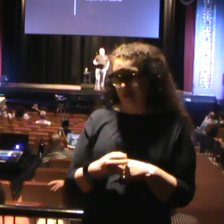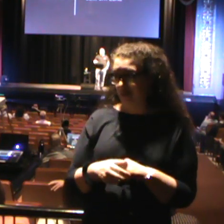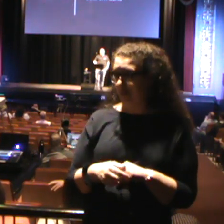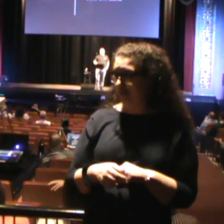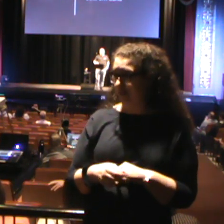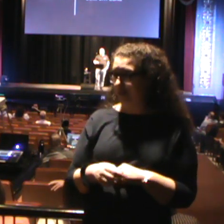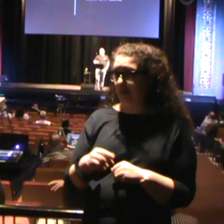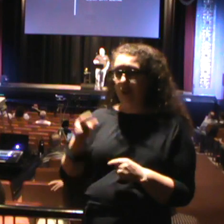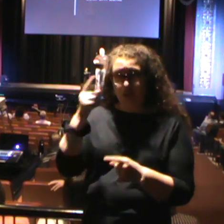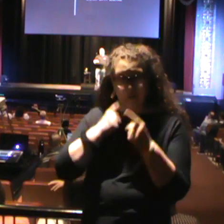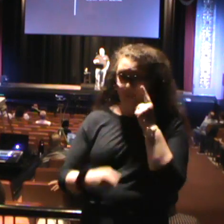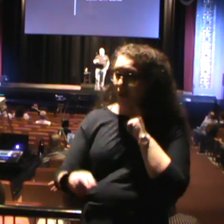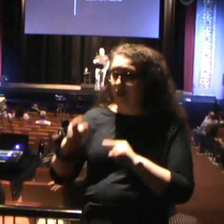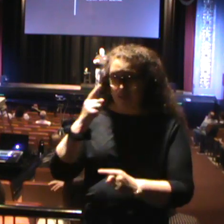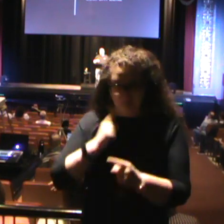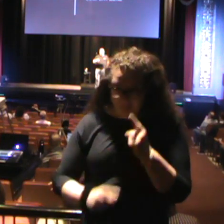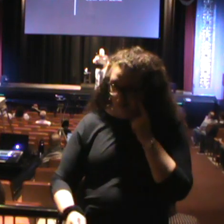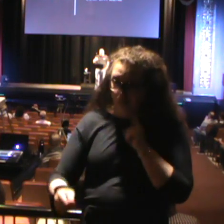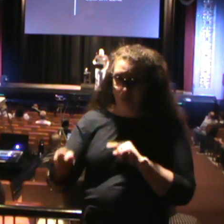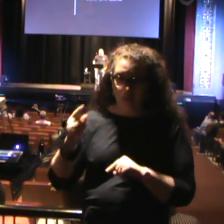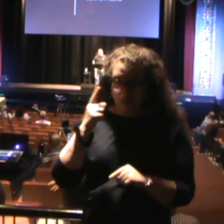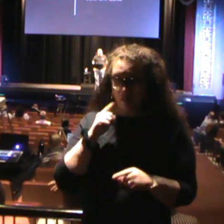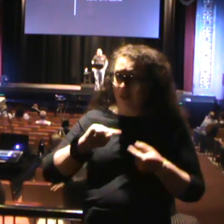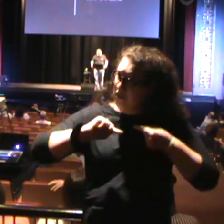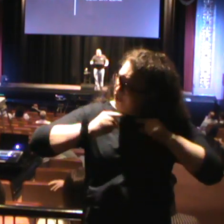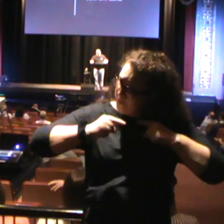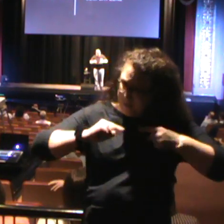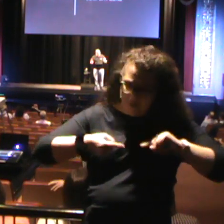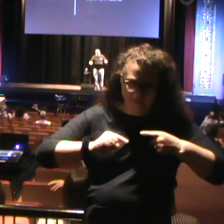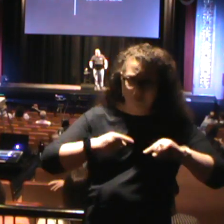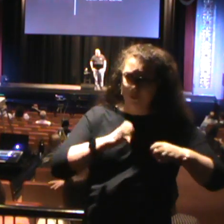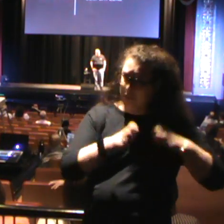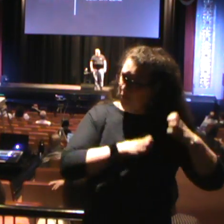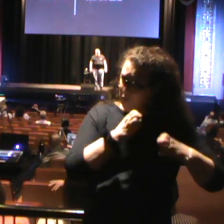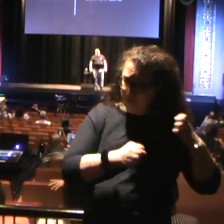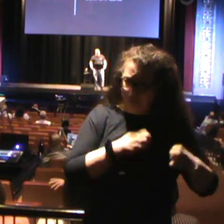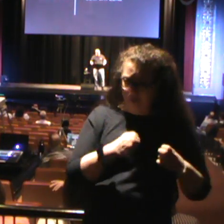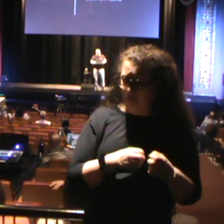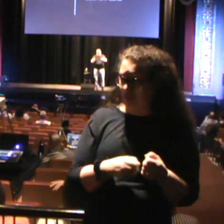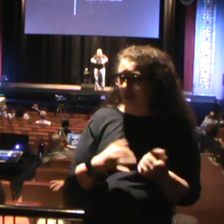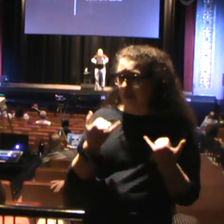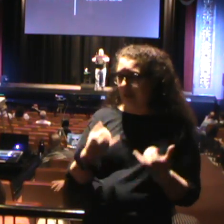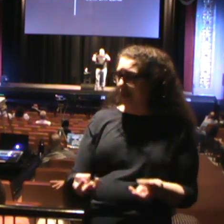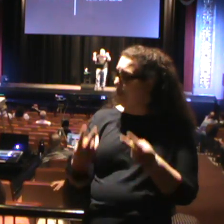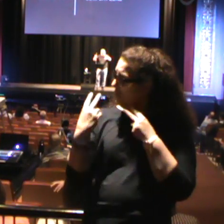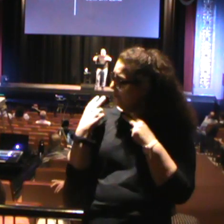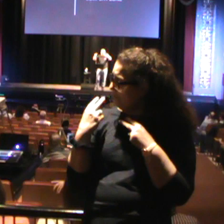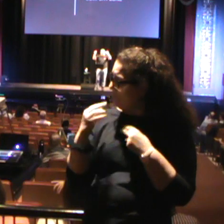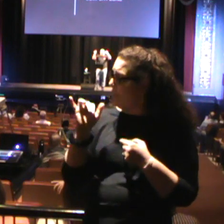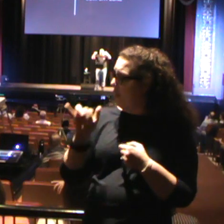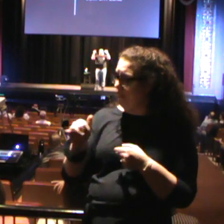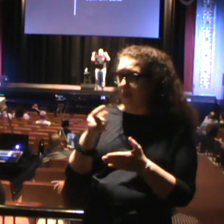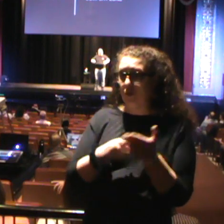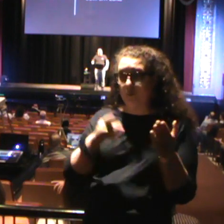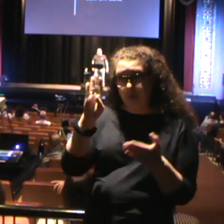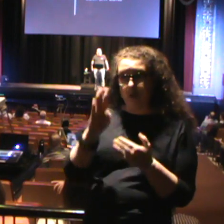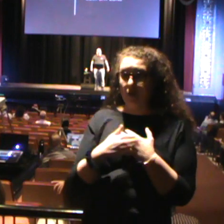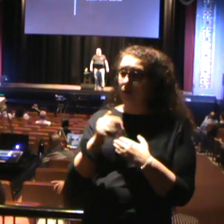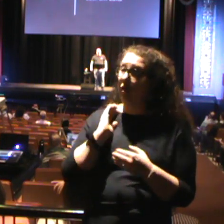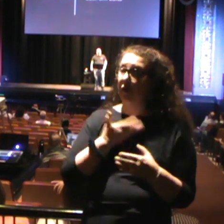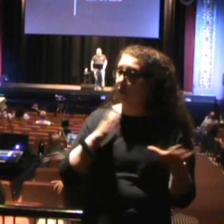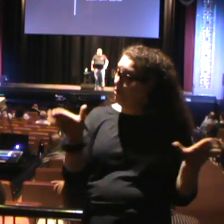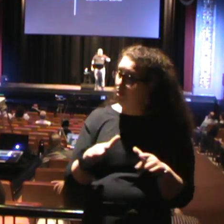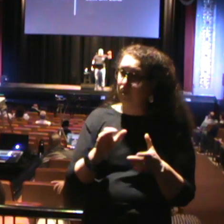I mean, I literally cried. I mean, it was painful. And then I look back at it and I'm like, this is what God is calling us to do.